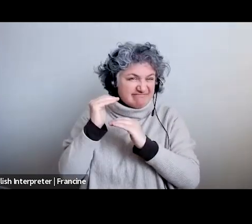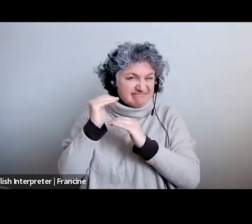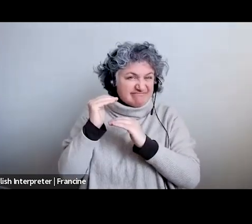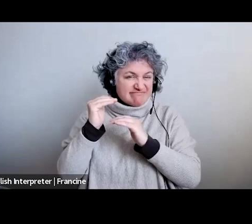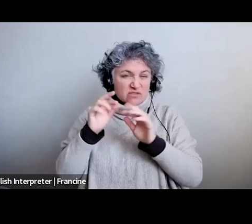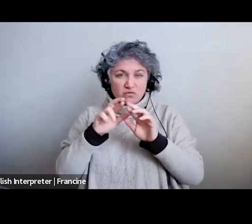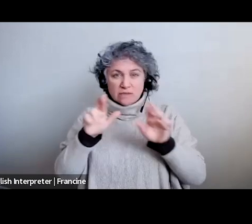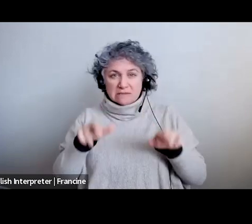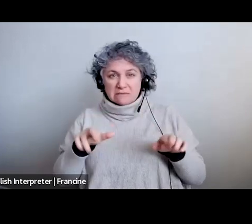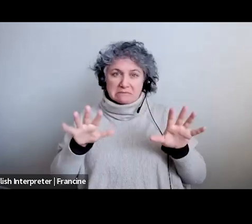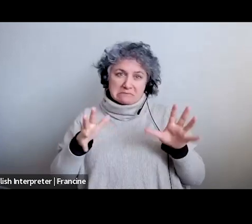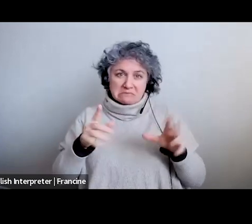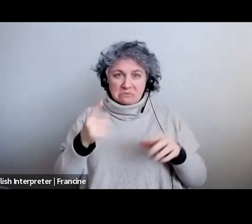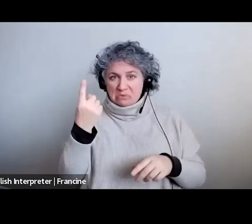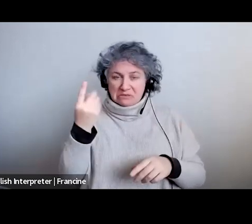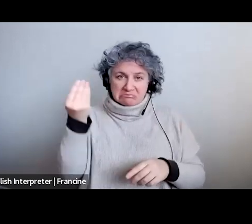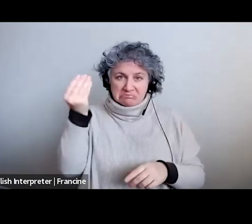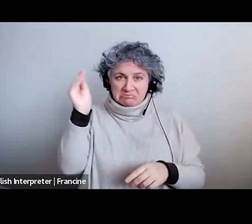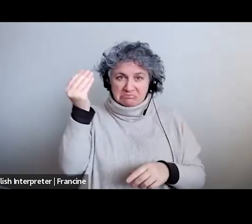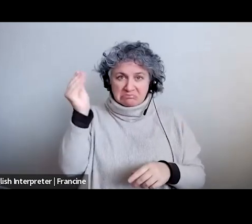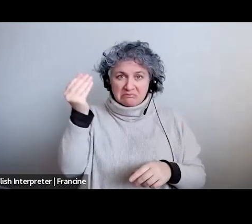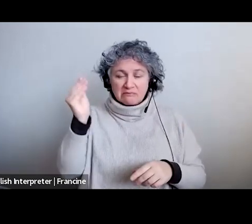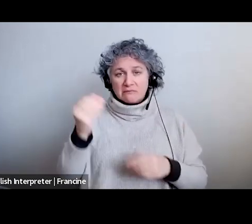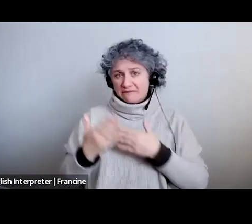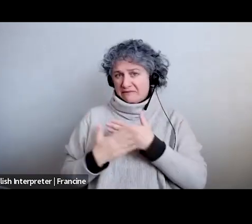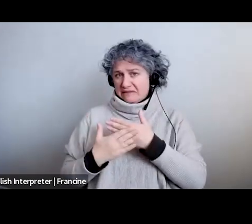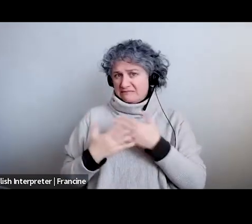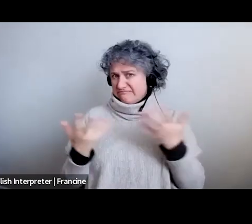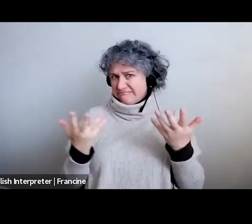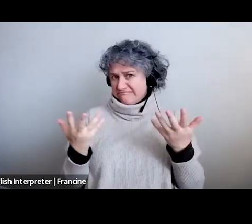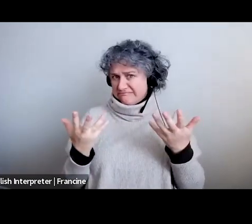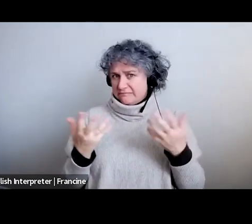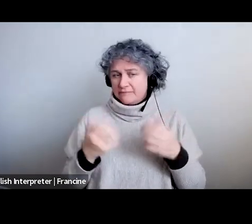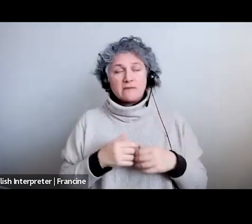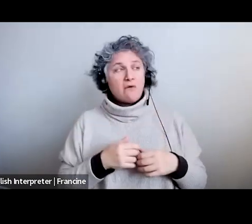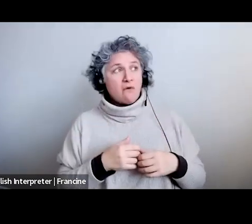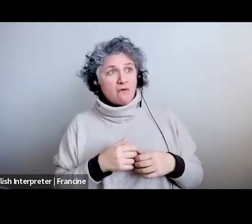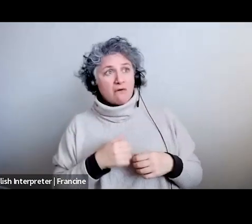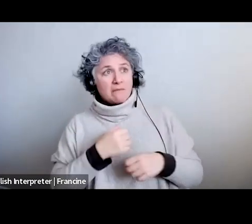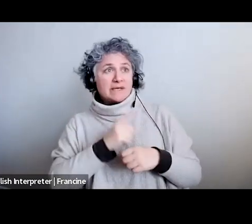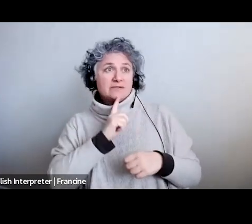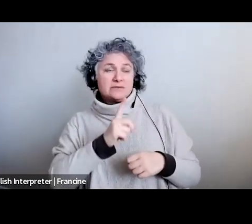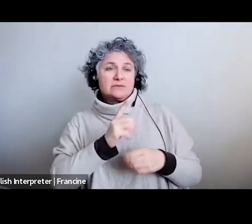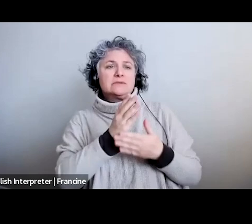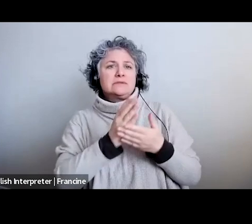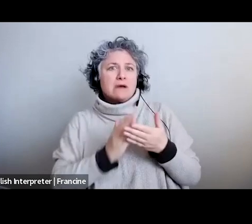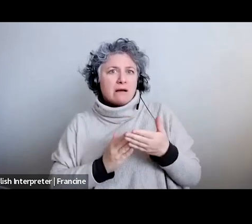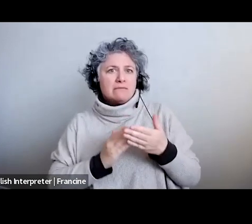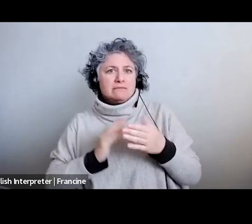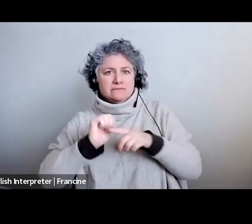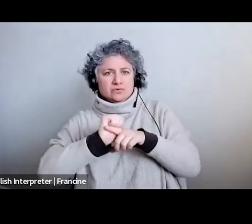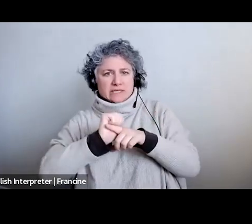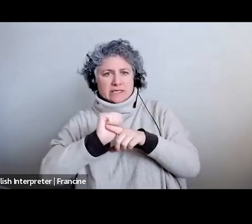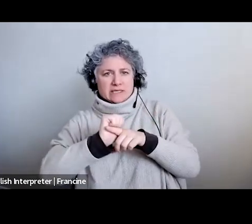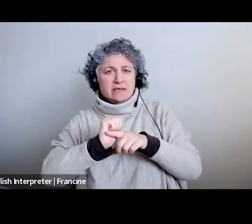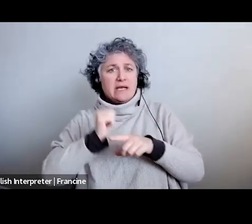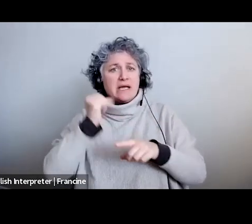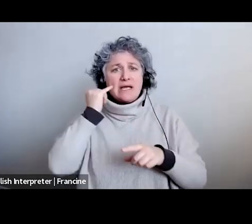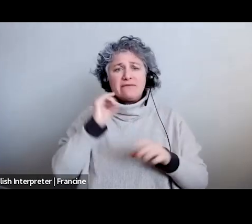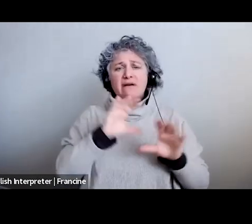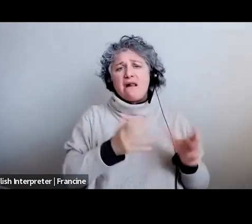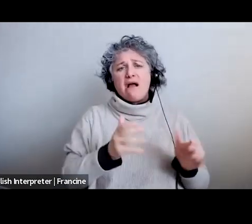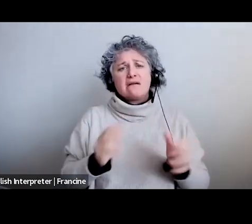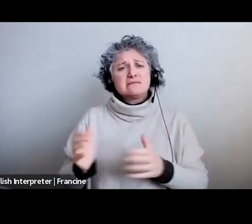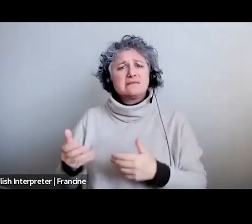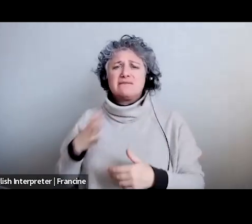what advice could you offer well make sure you have at least some training even if it's classes and